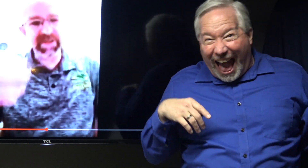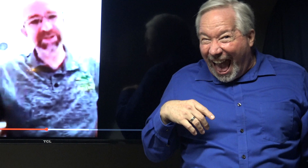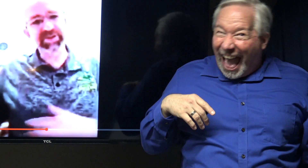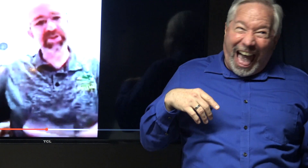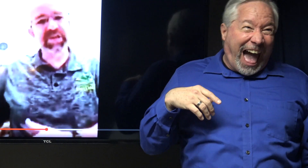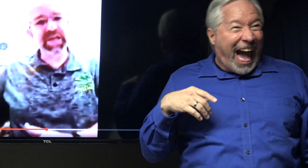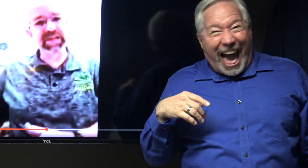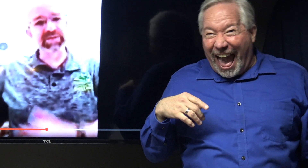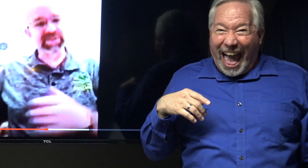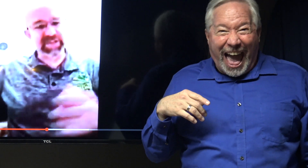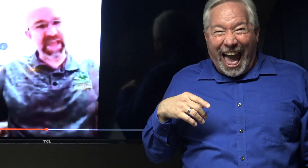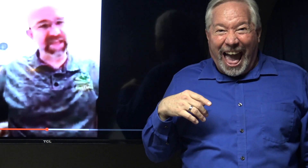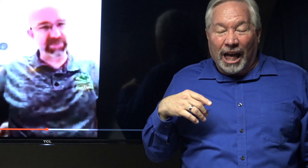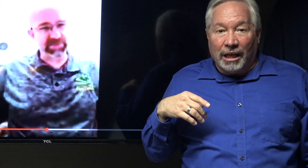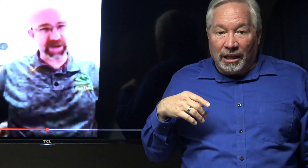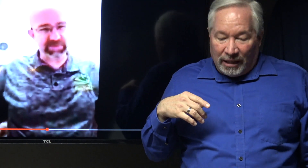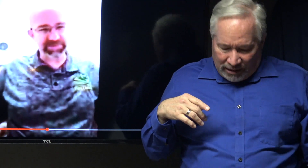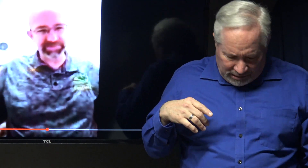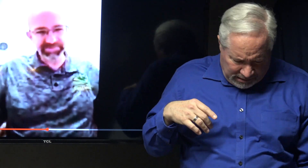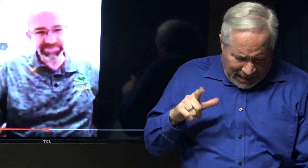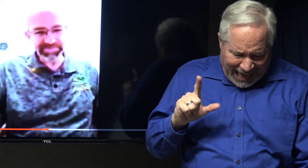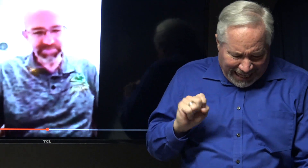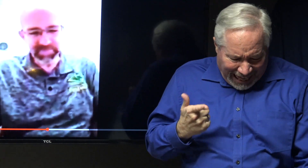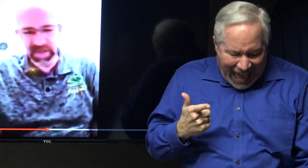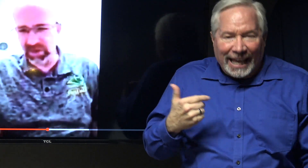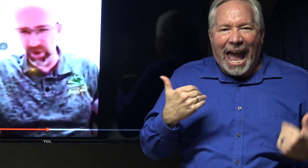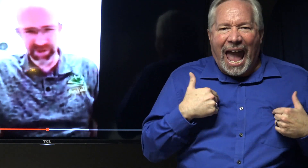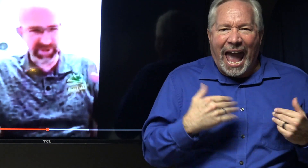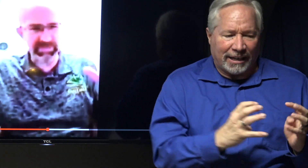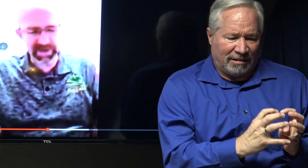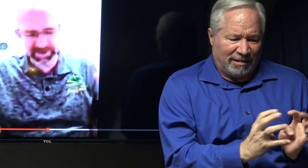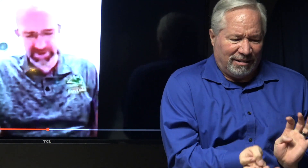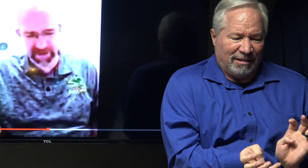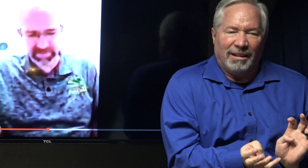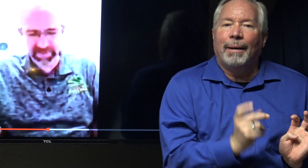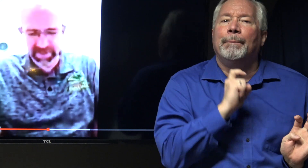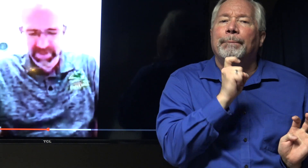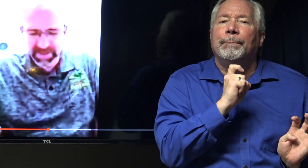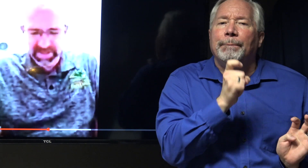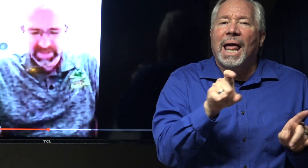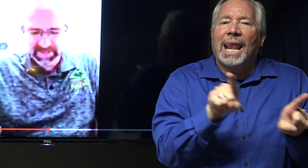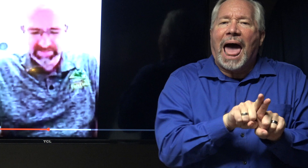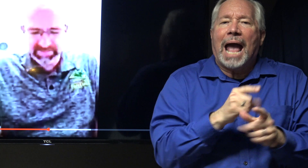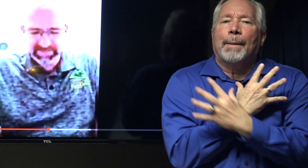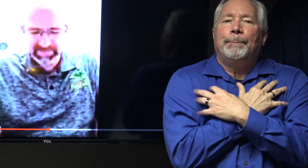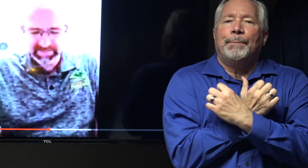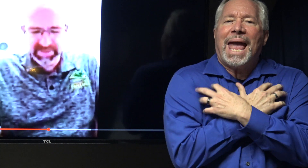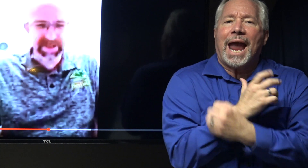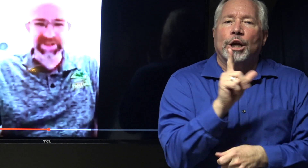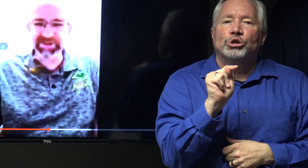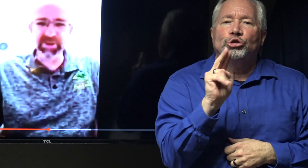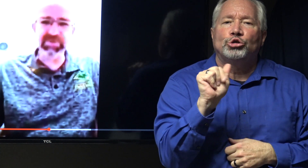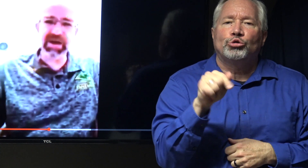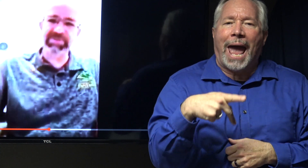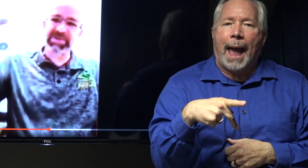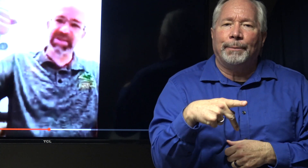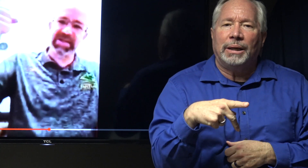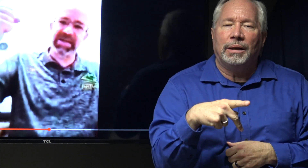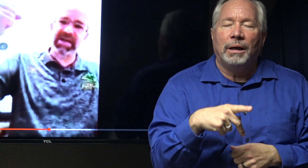But next to her leg, it was, like, an animal trap. A large, like a bear trap. And suddenly, Trump grabs the